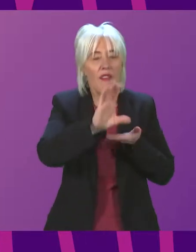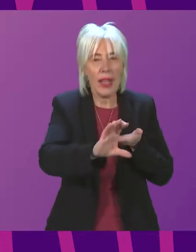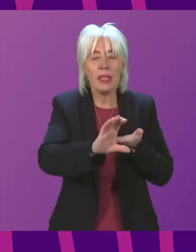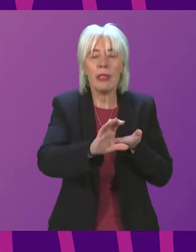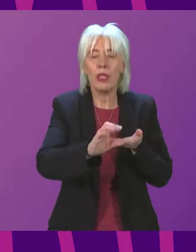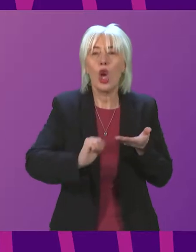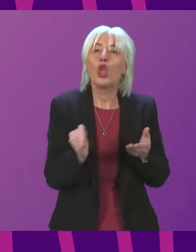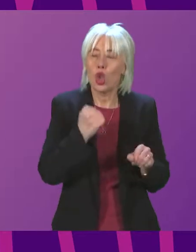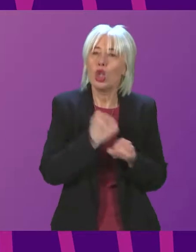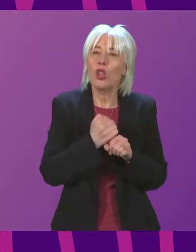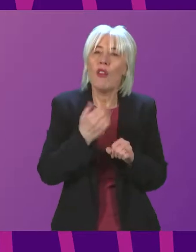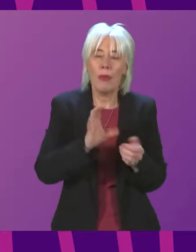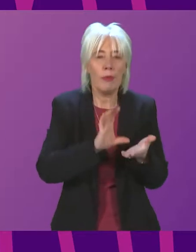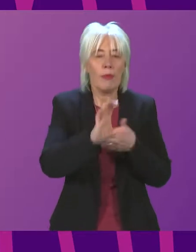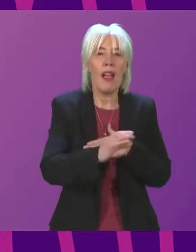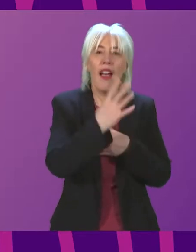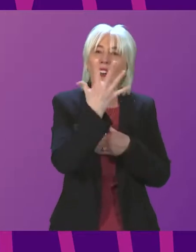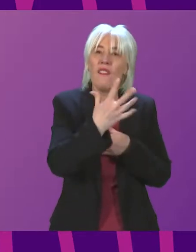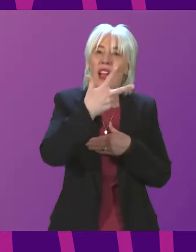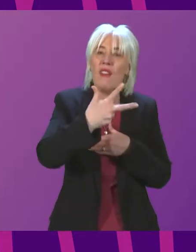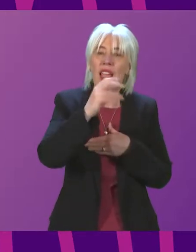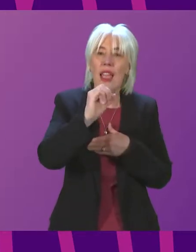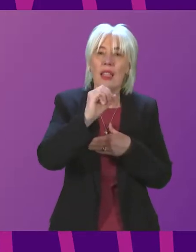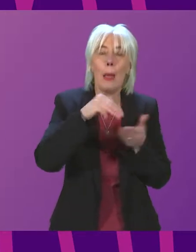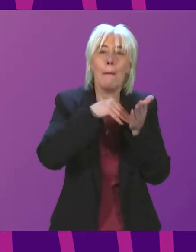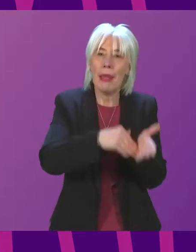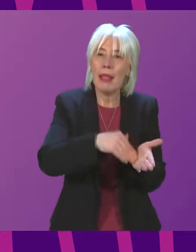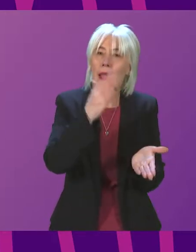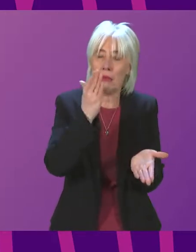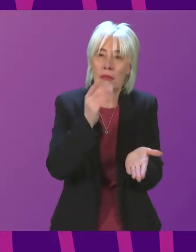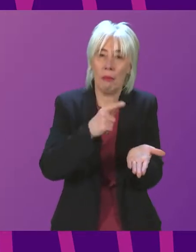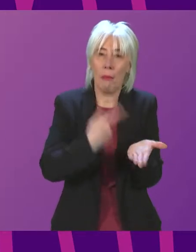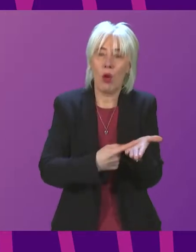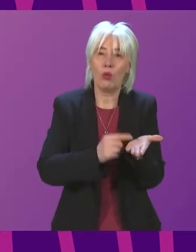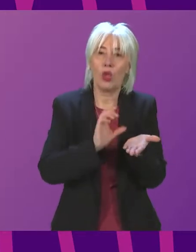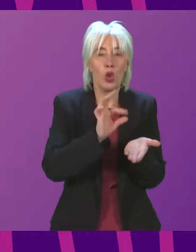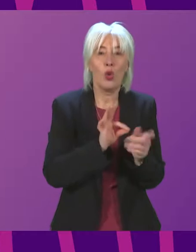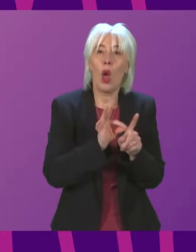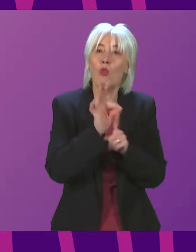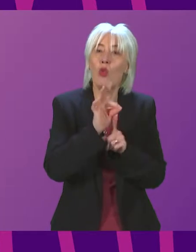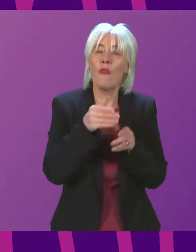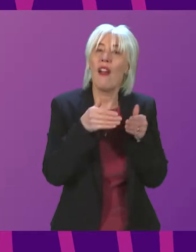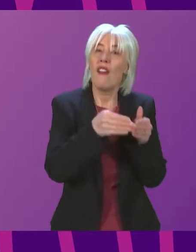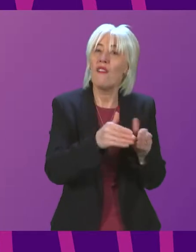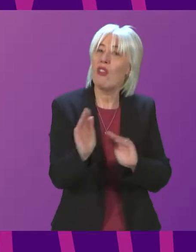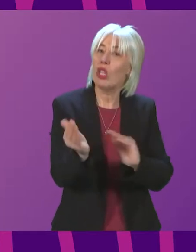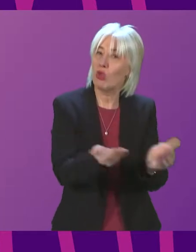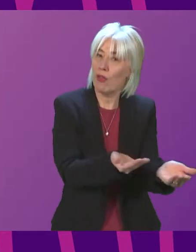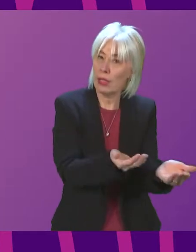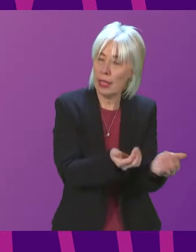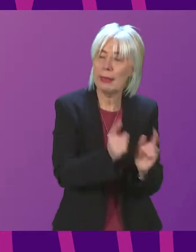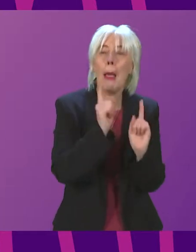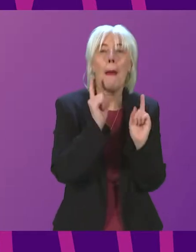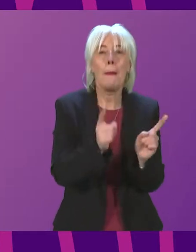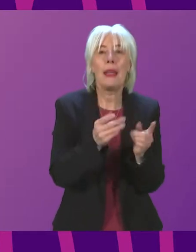Government has announced investment of £580 million in ports and vessels to support and improve Scotland's ferry services. But on our wider point